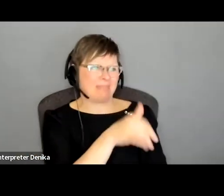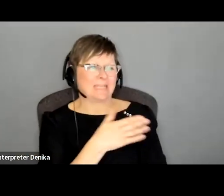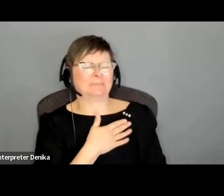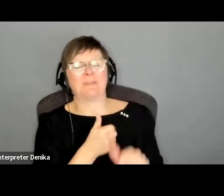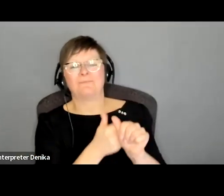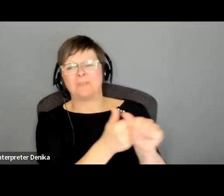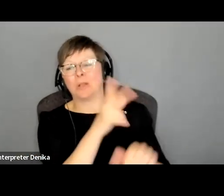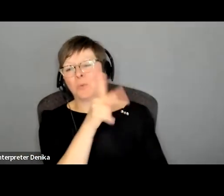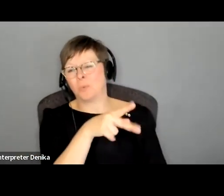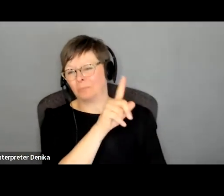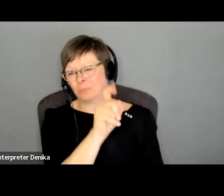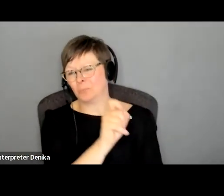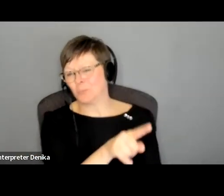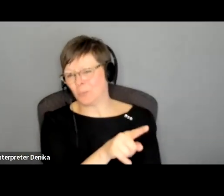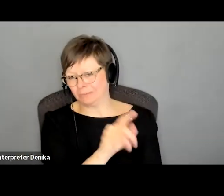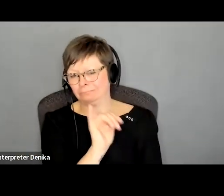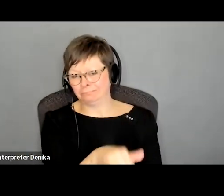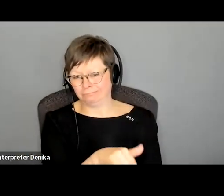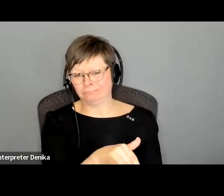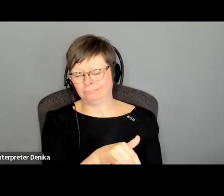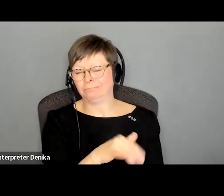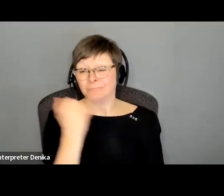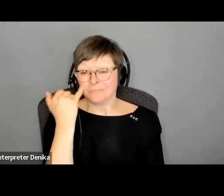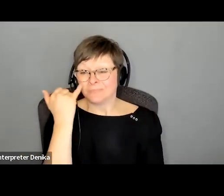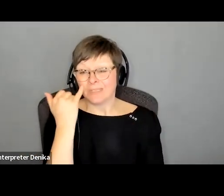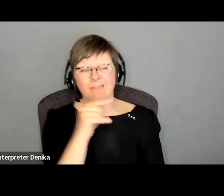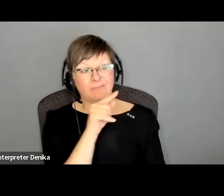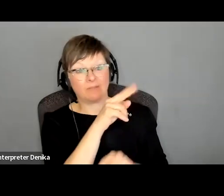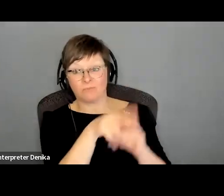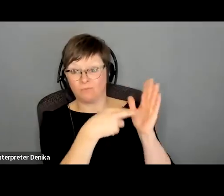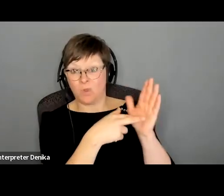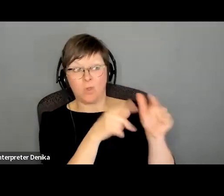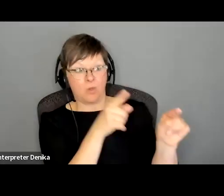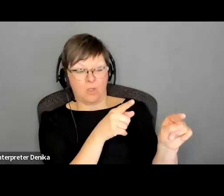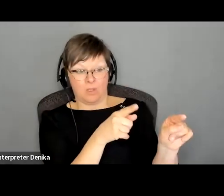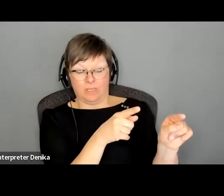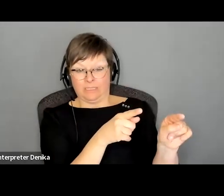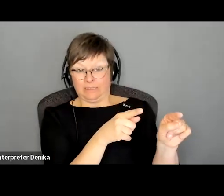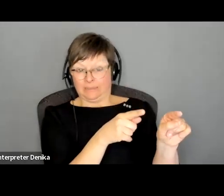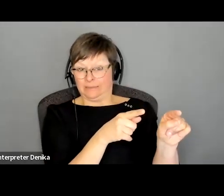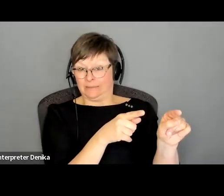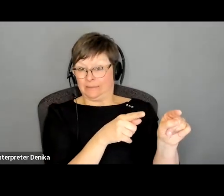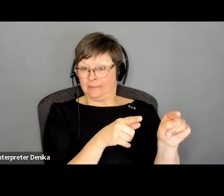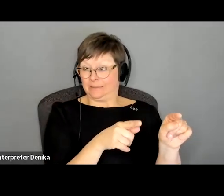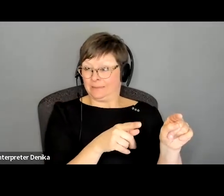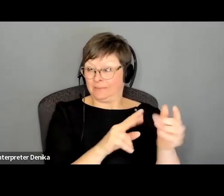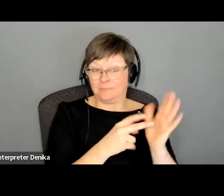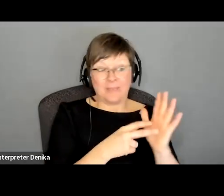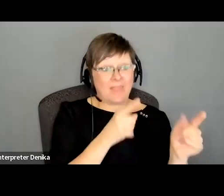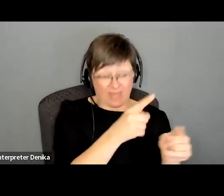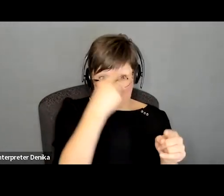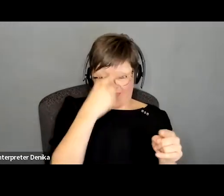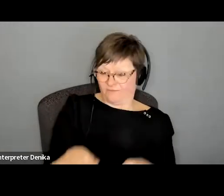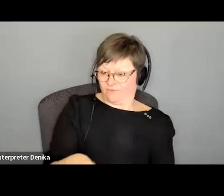if a role is being cast and they think they found the person will they stop looking at tape